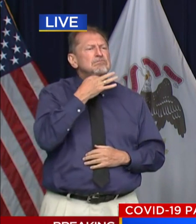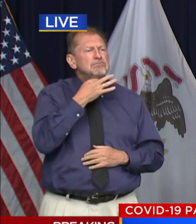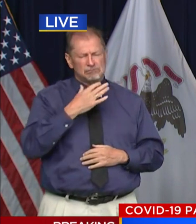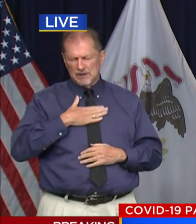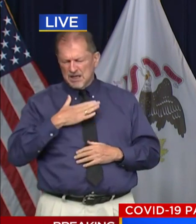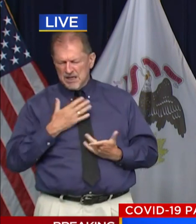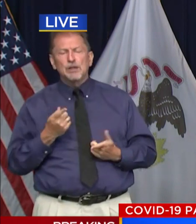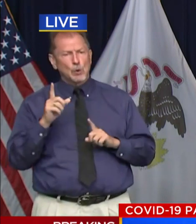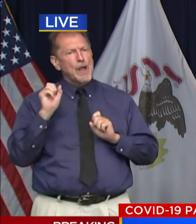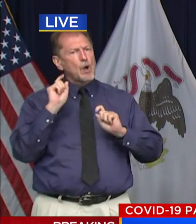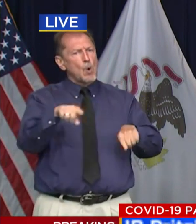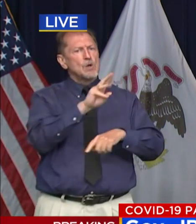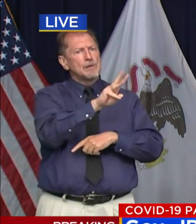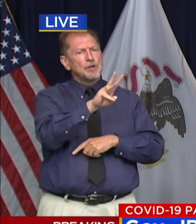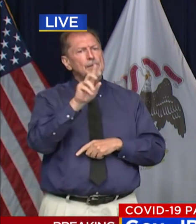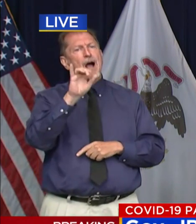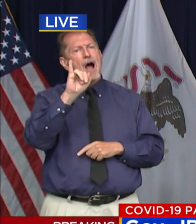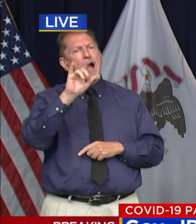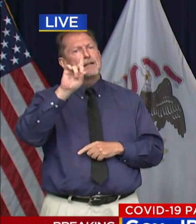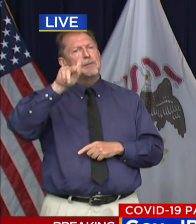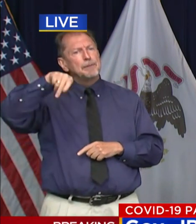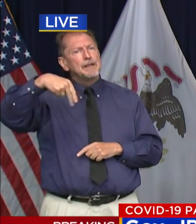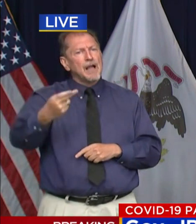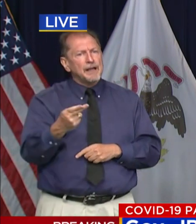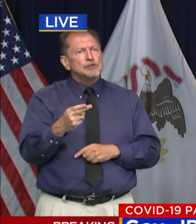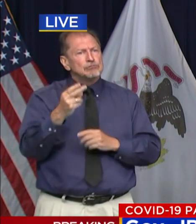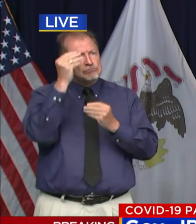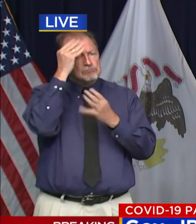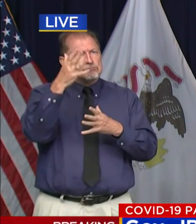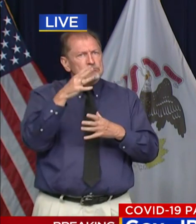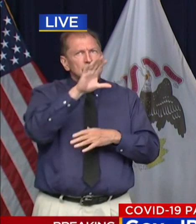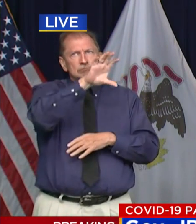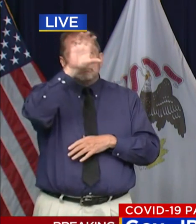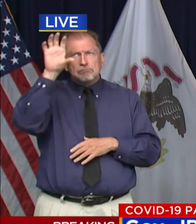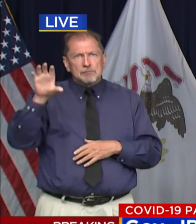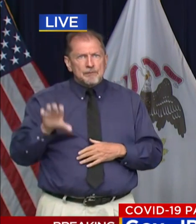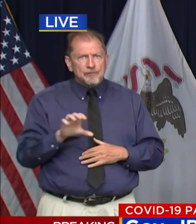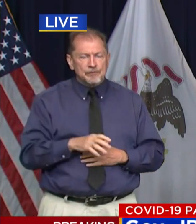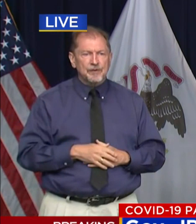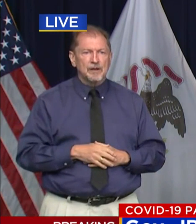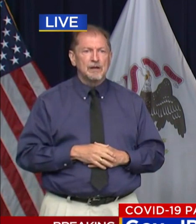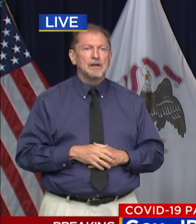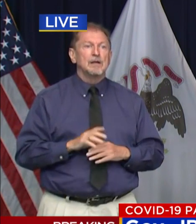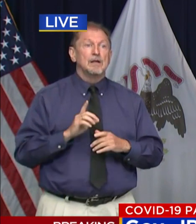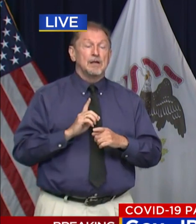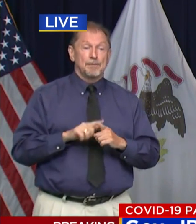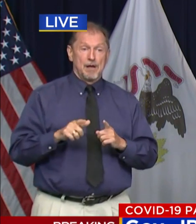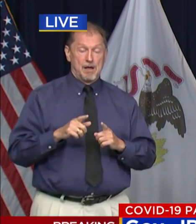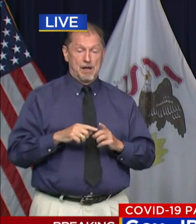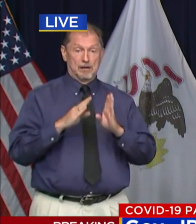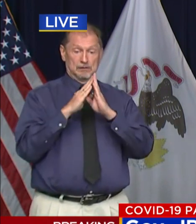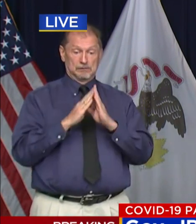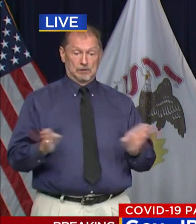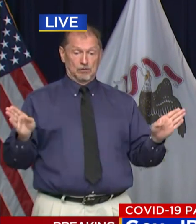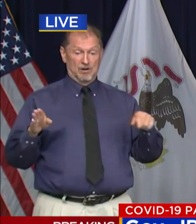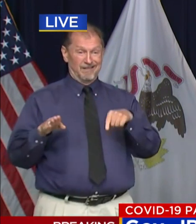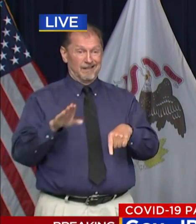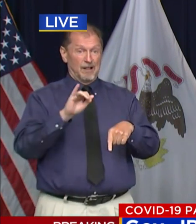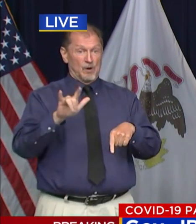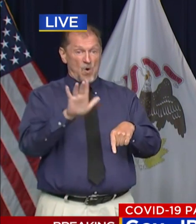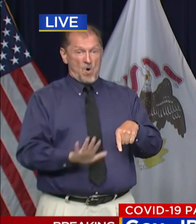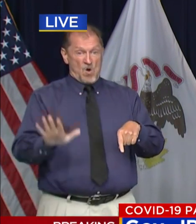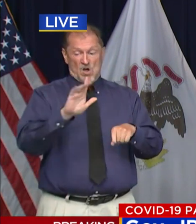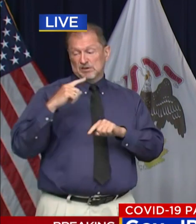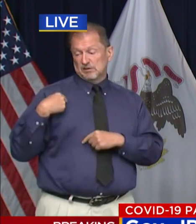IDPH website. But I want to highlight that what's going on across the state, that over the last two